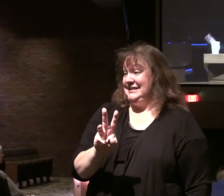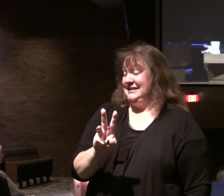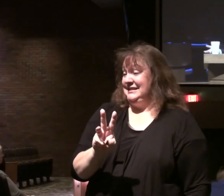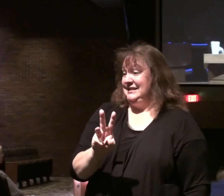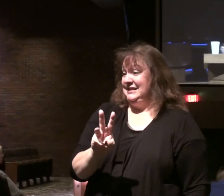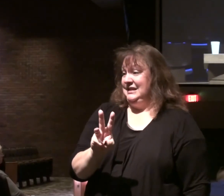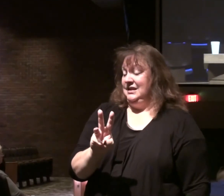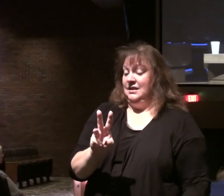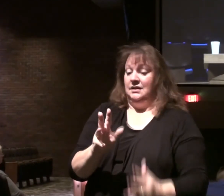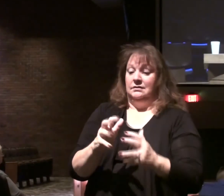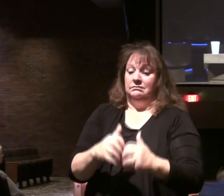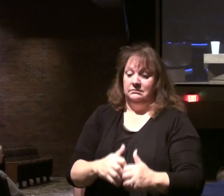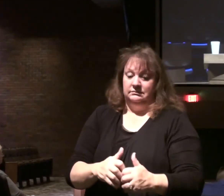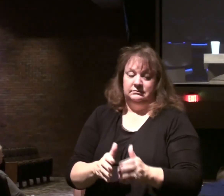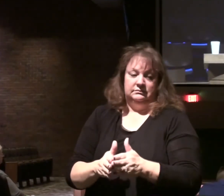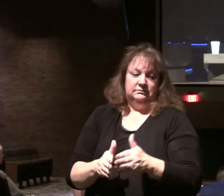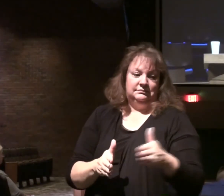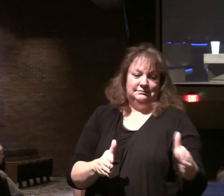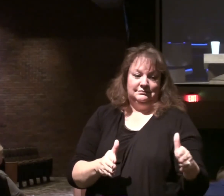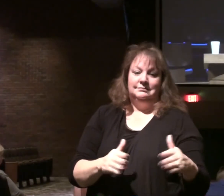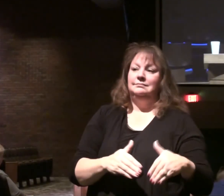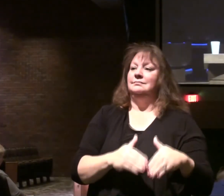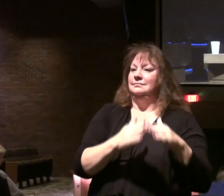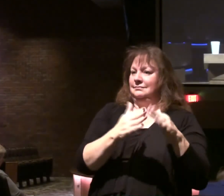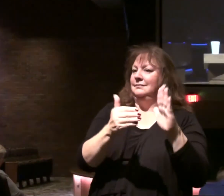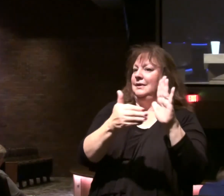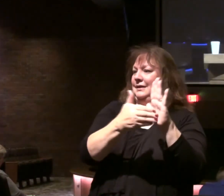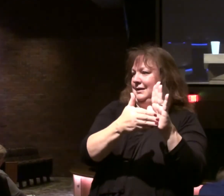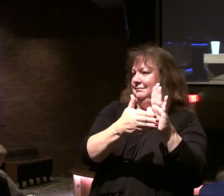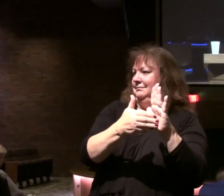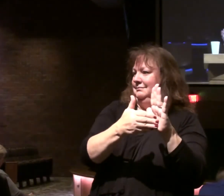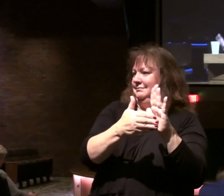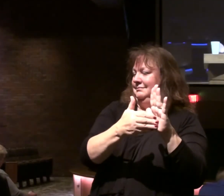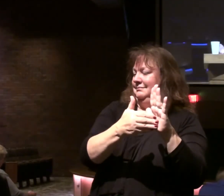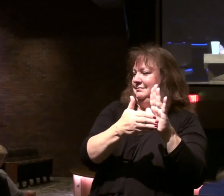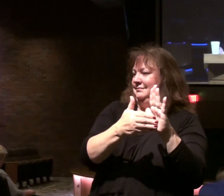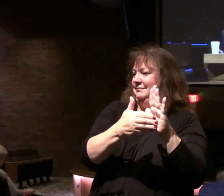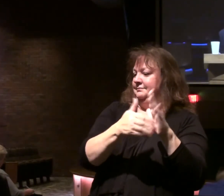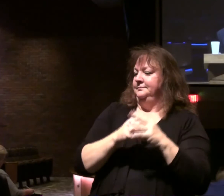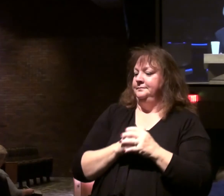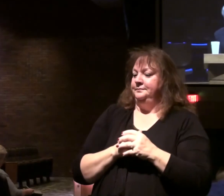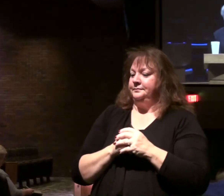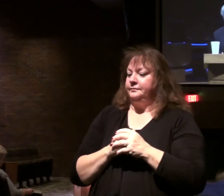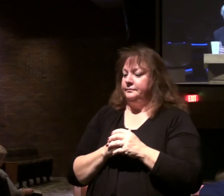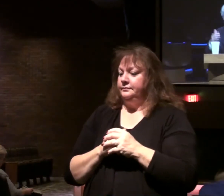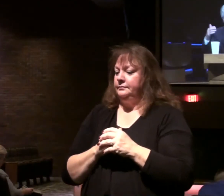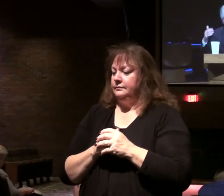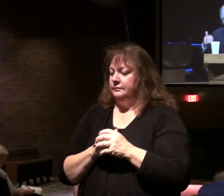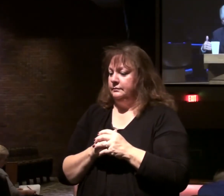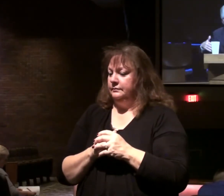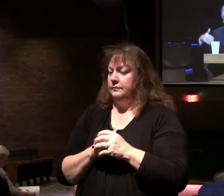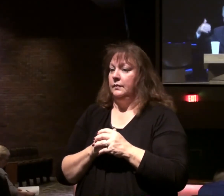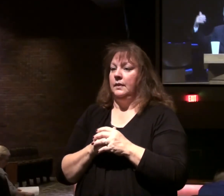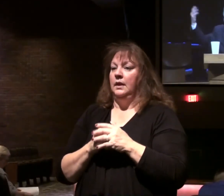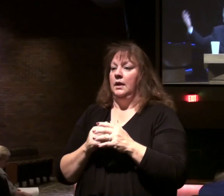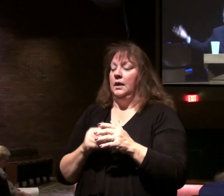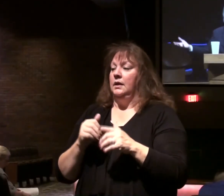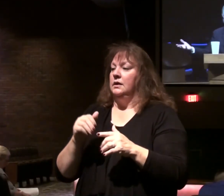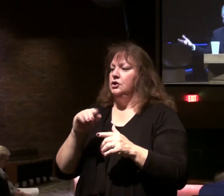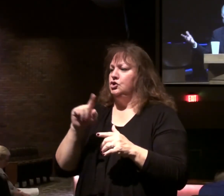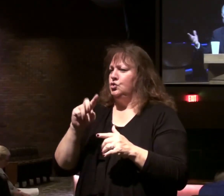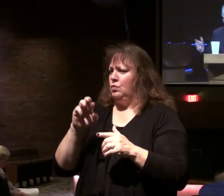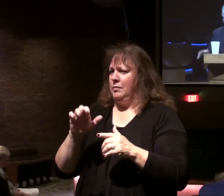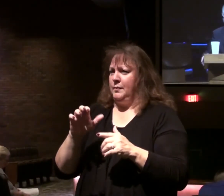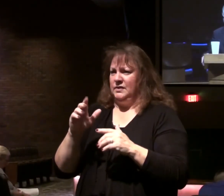And then will become operational. The rebuilt temple of Zerubbabel. Which will be one expanded.